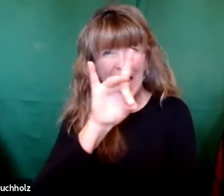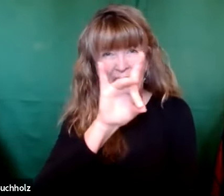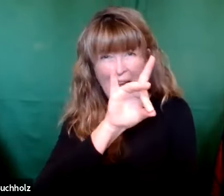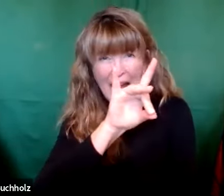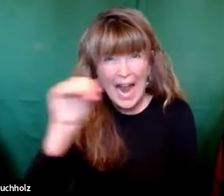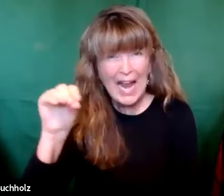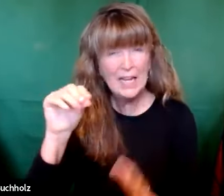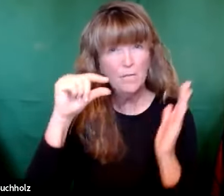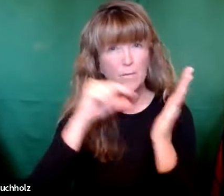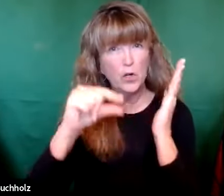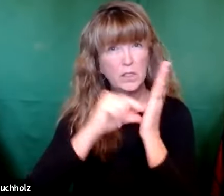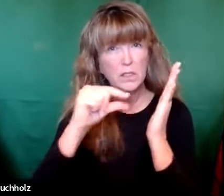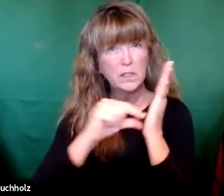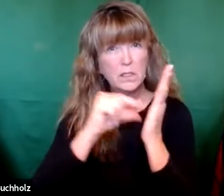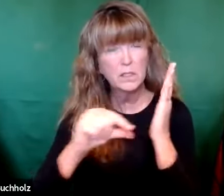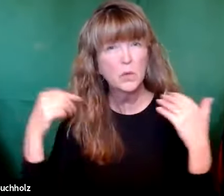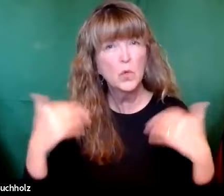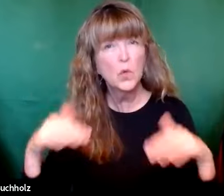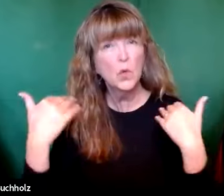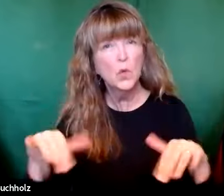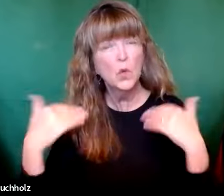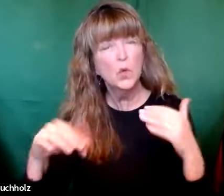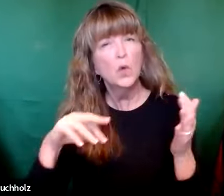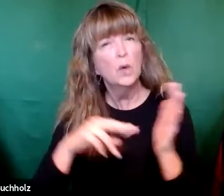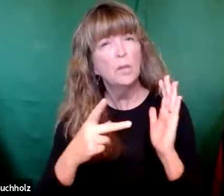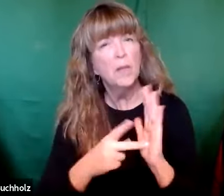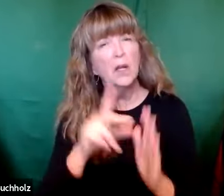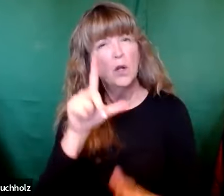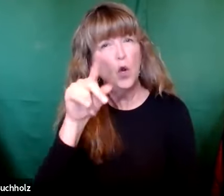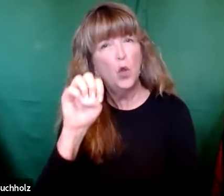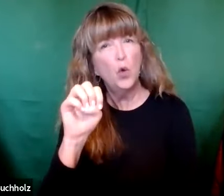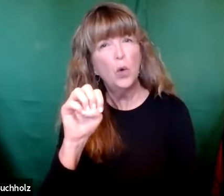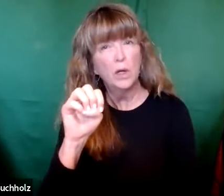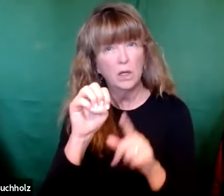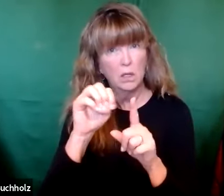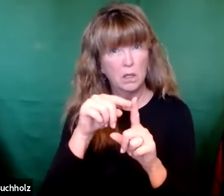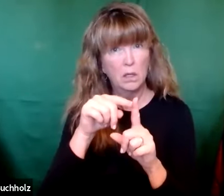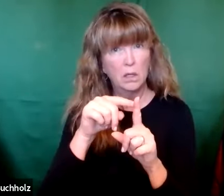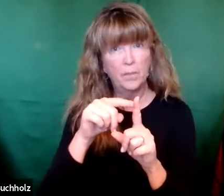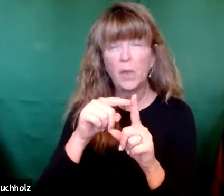And this chapter is the longest chapter in the New Testament. It's 80 verses.